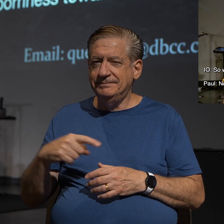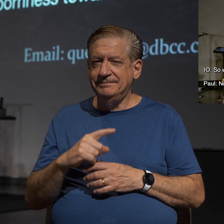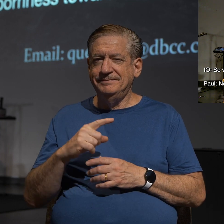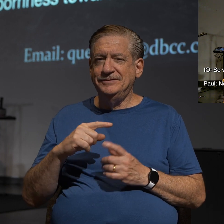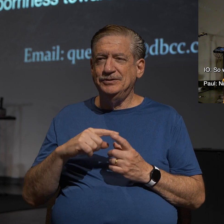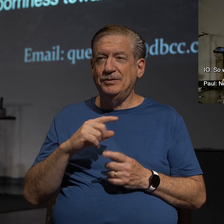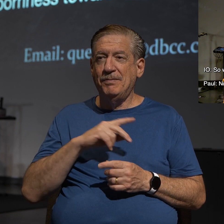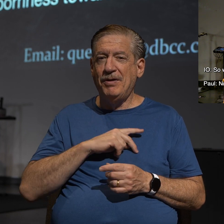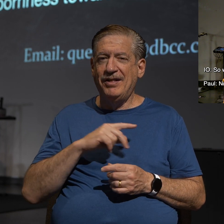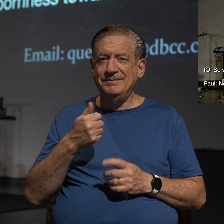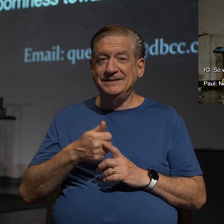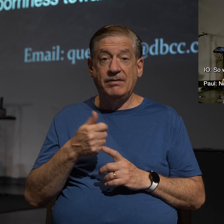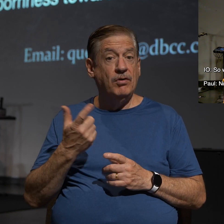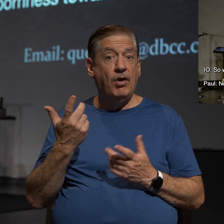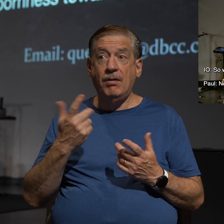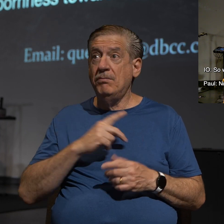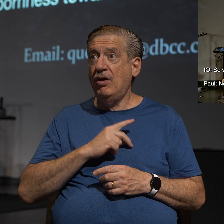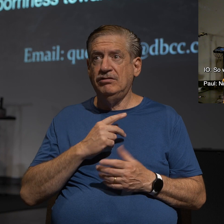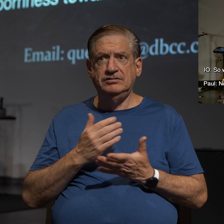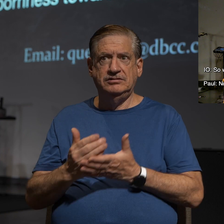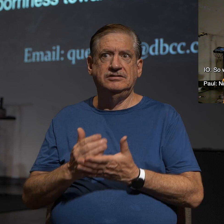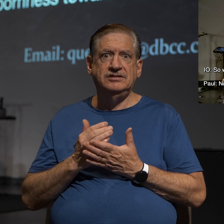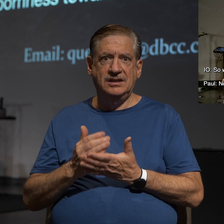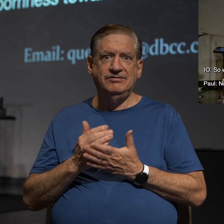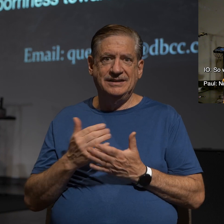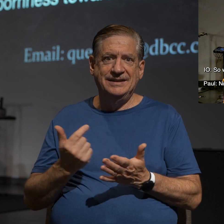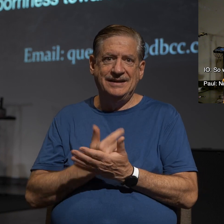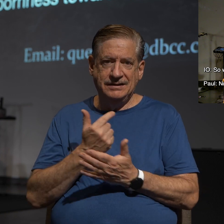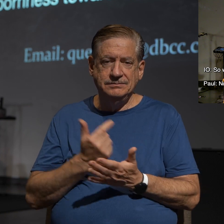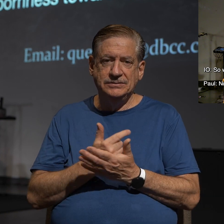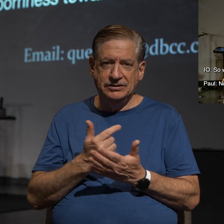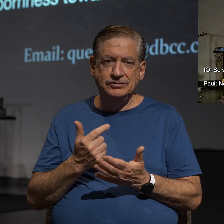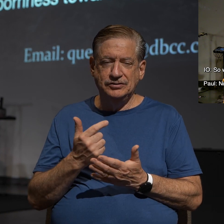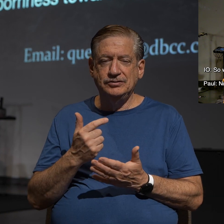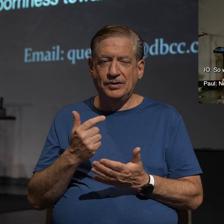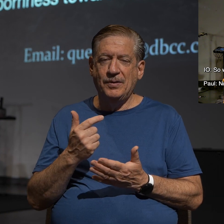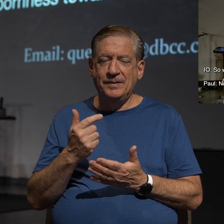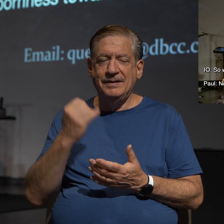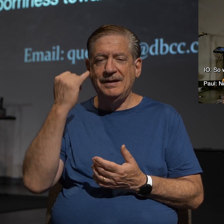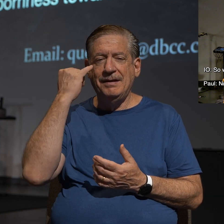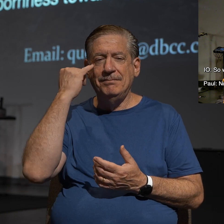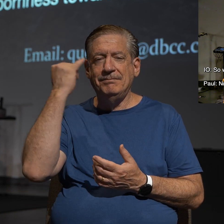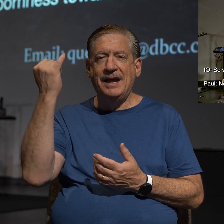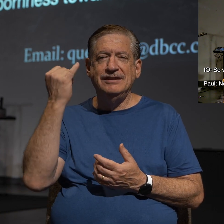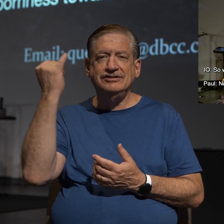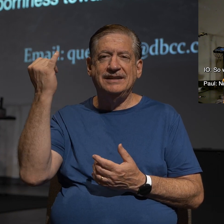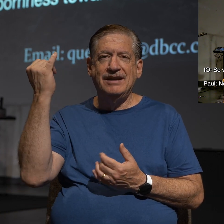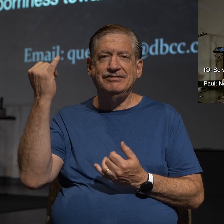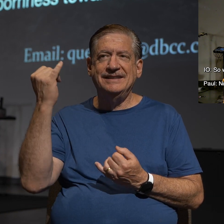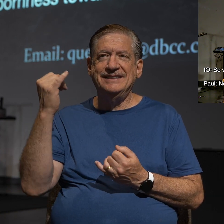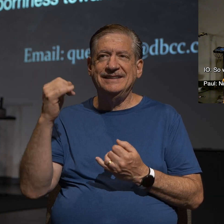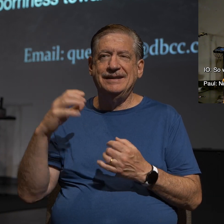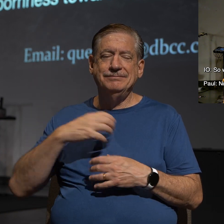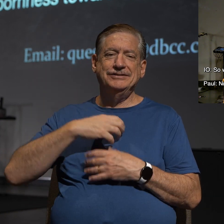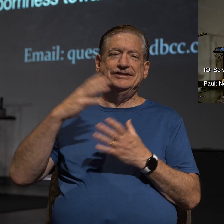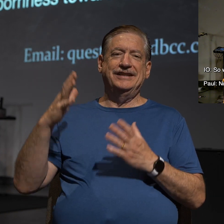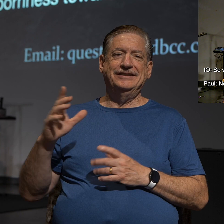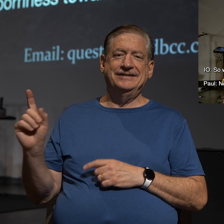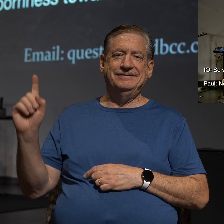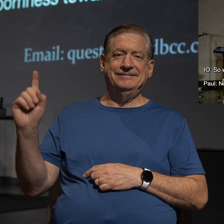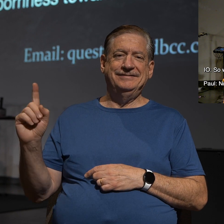all Paul does is share the gospel. So, Paul creates an imaginary objector to throw shade at himself